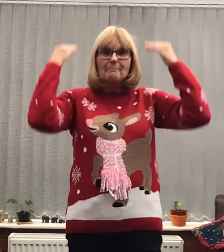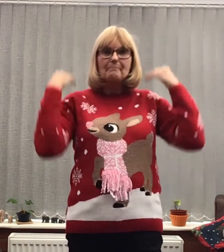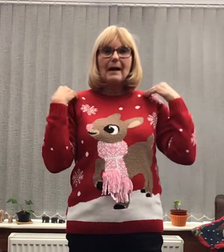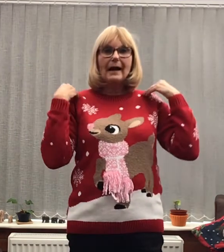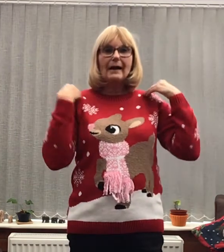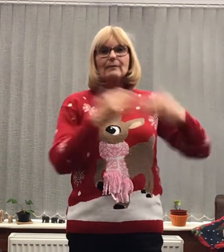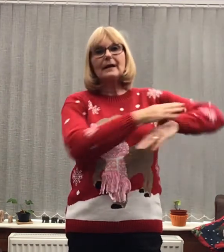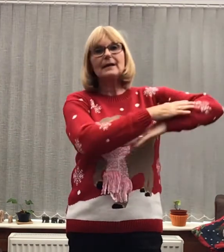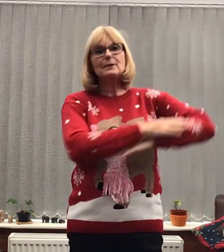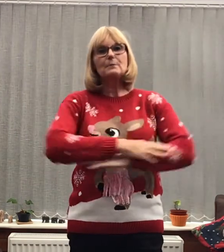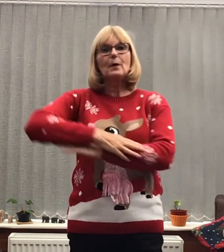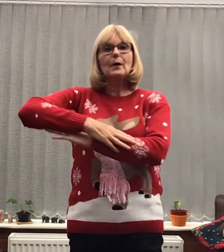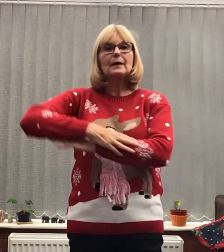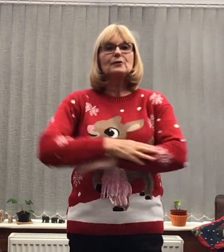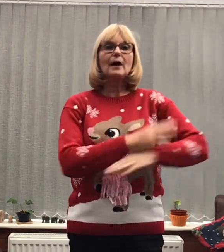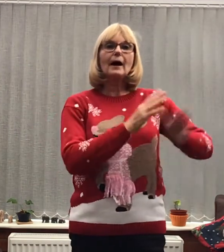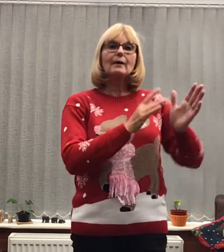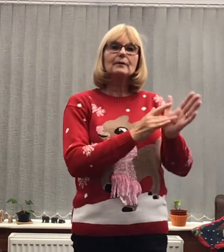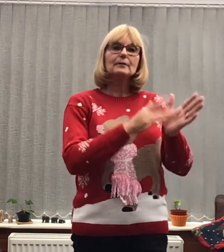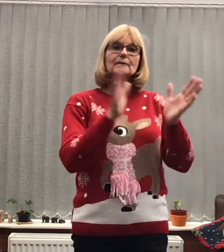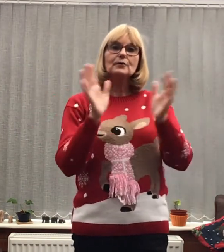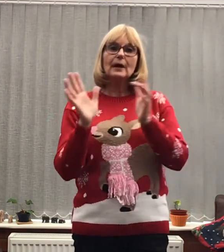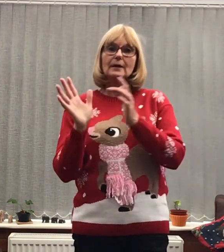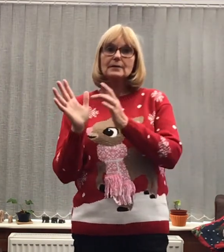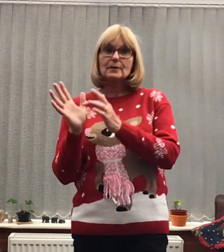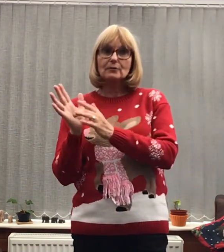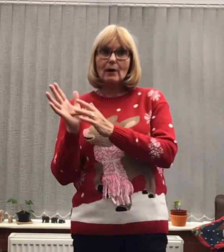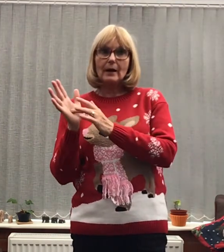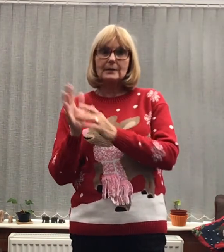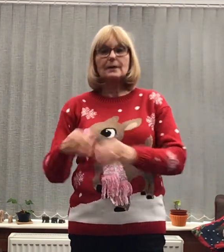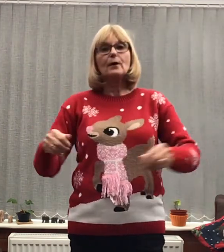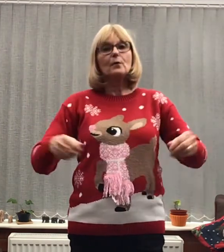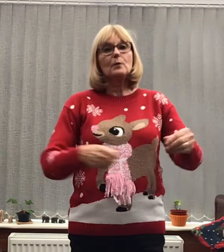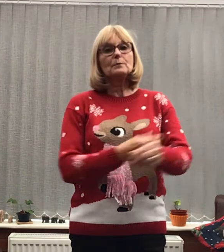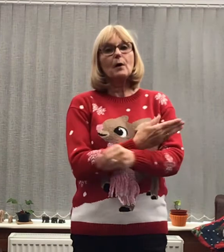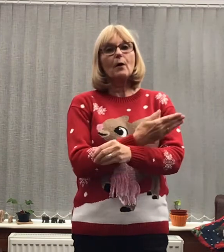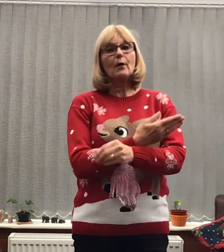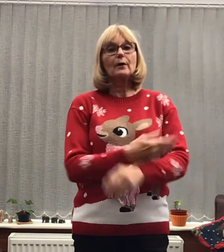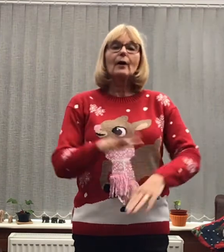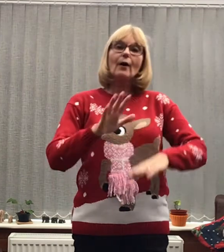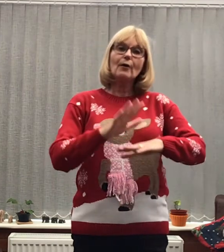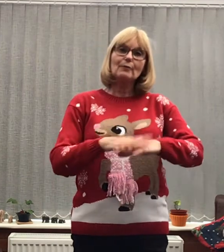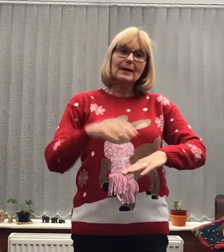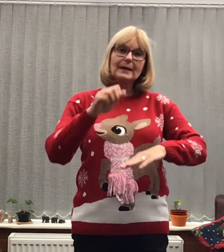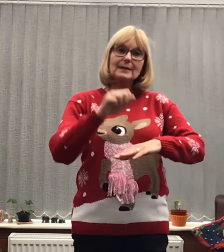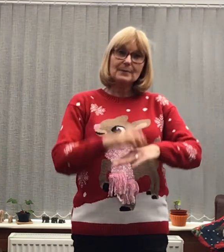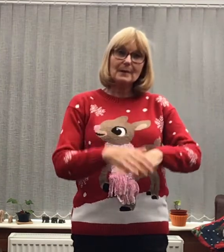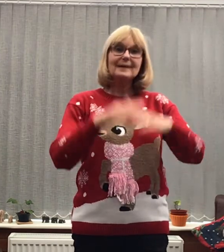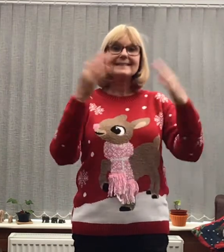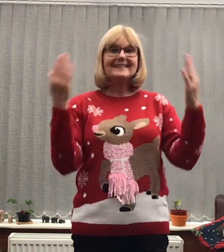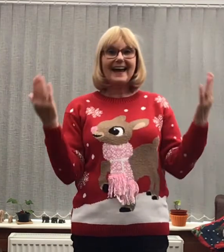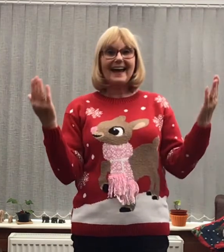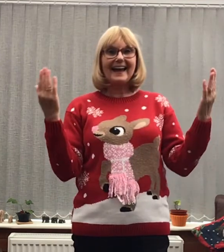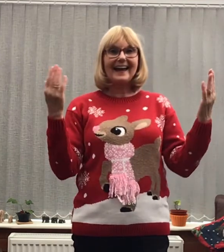Mary's boy child, Jesus Christ, was born on Christmas Day.